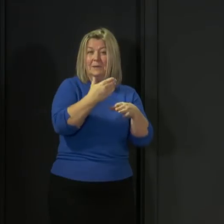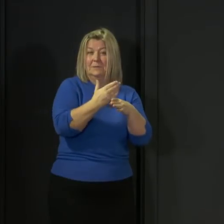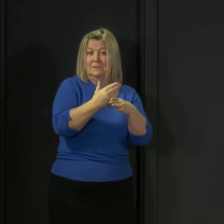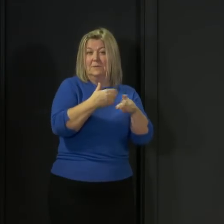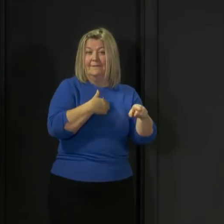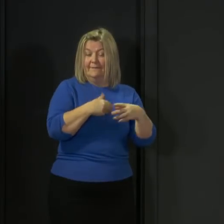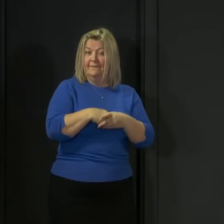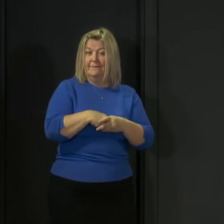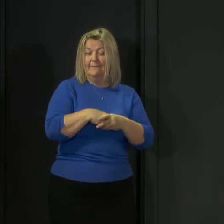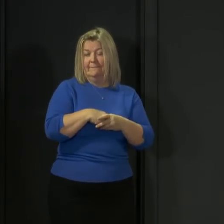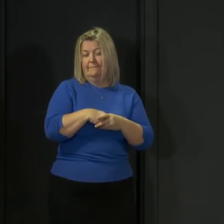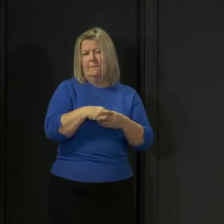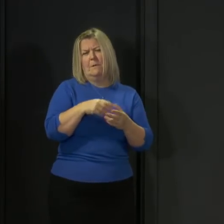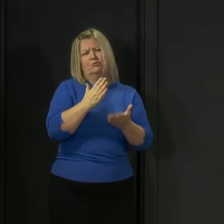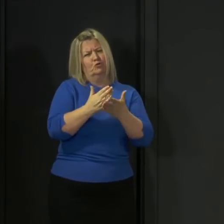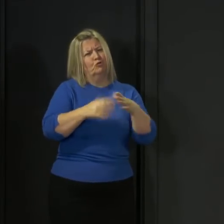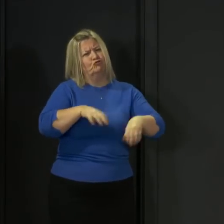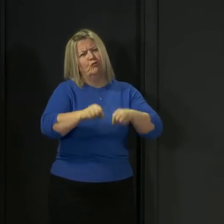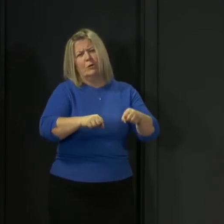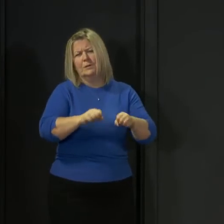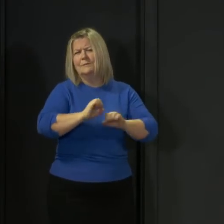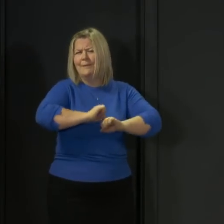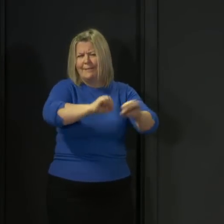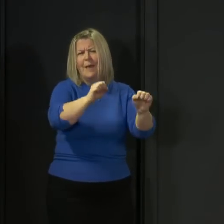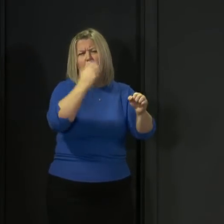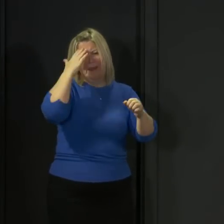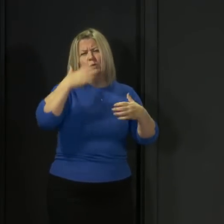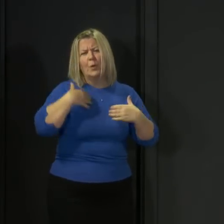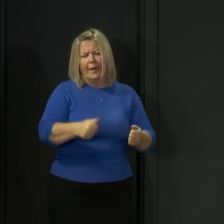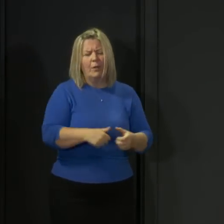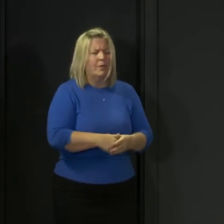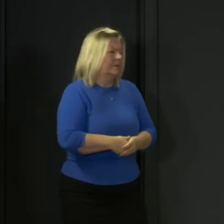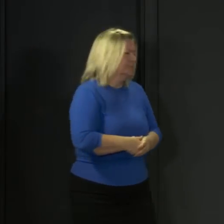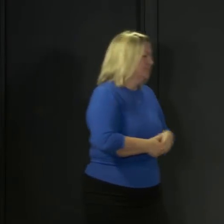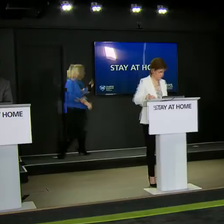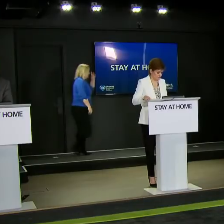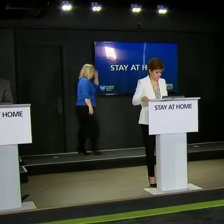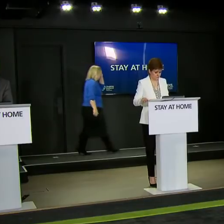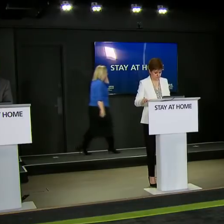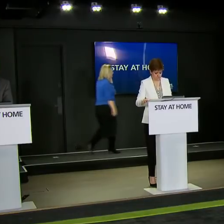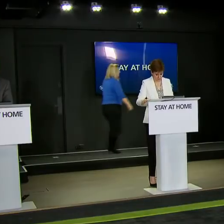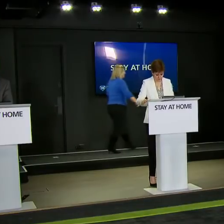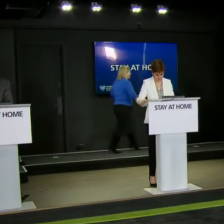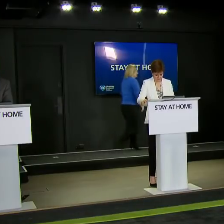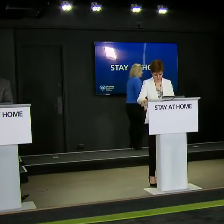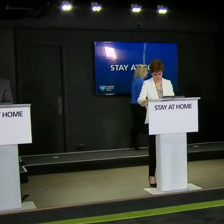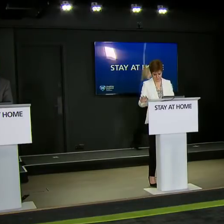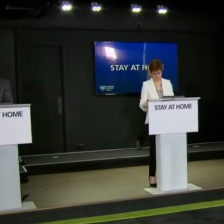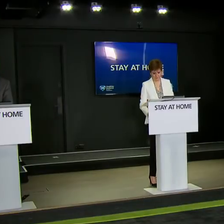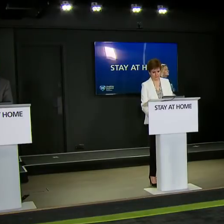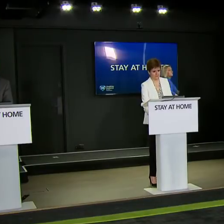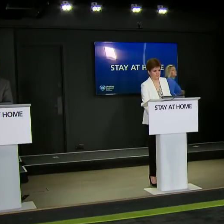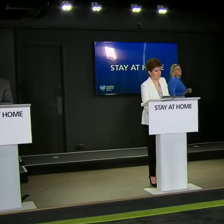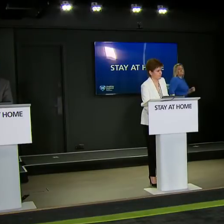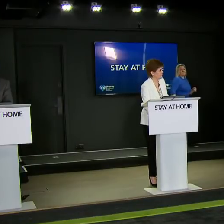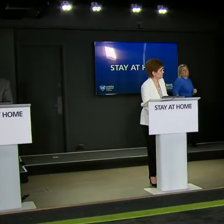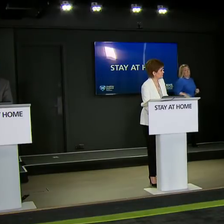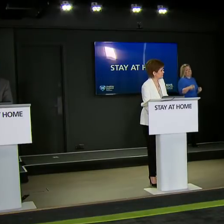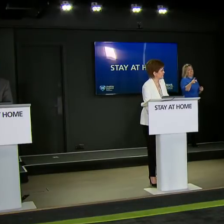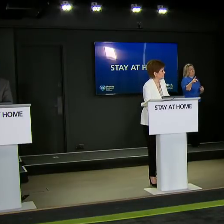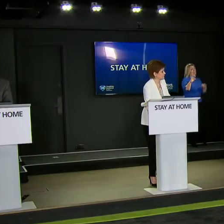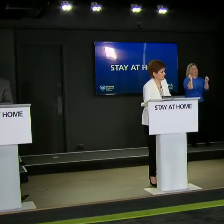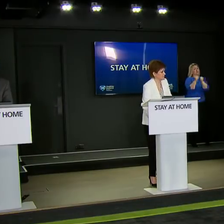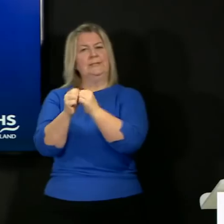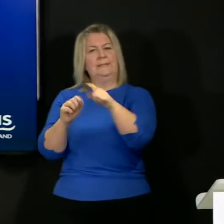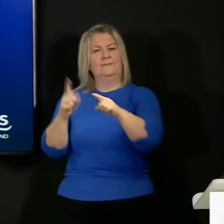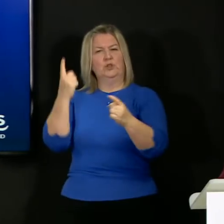understandable reasons, will be struggling with their mental health at this time. Thanks very much. I want to echo what the First Minister has said.